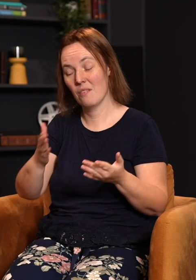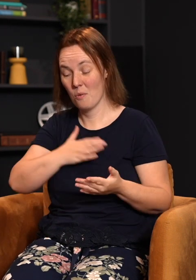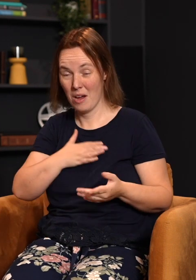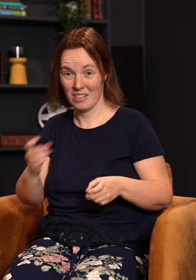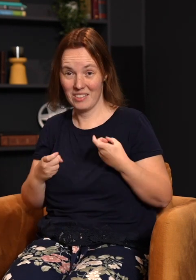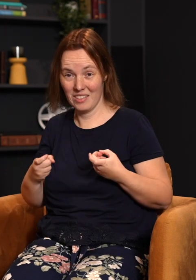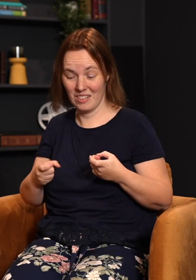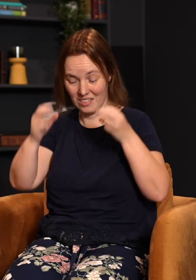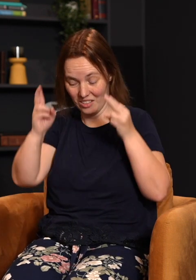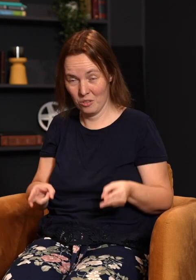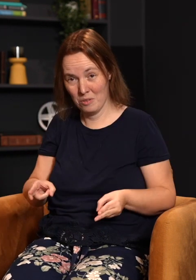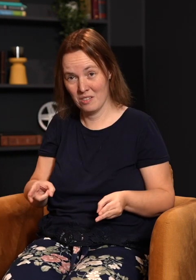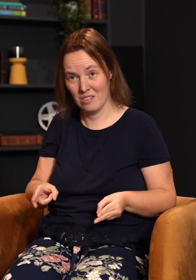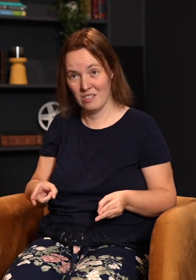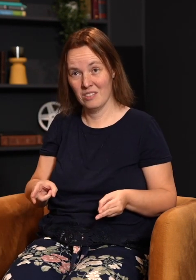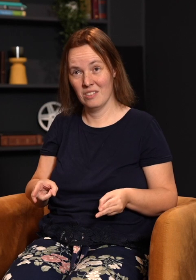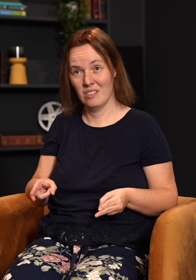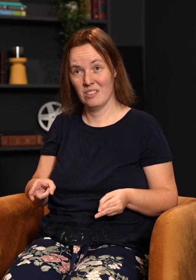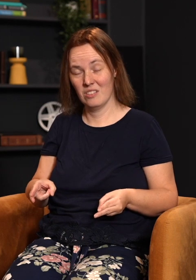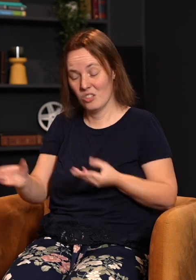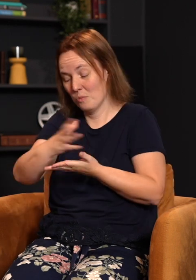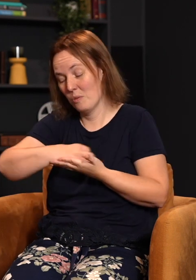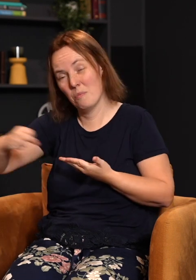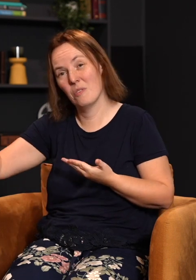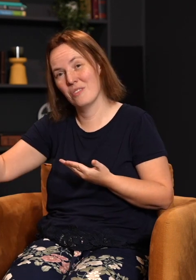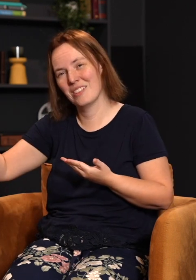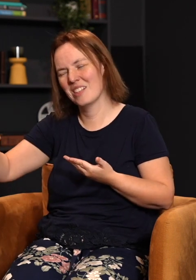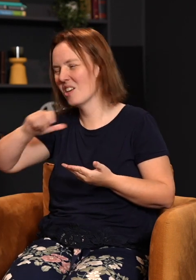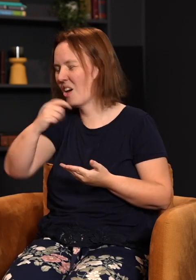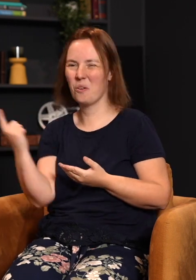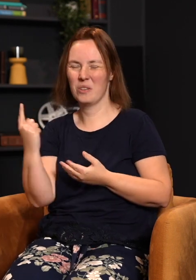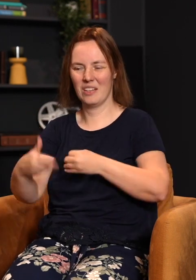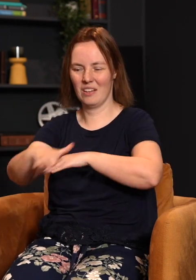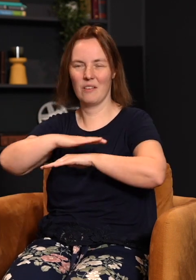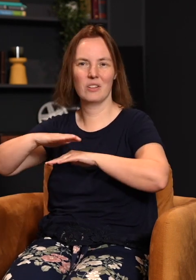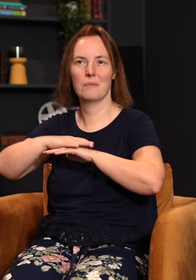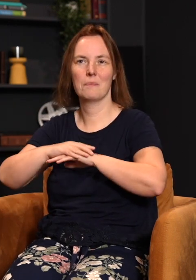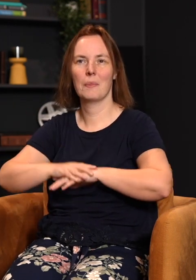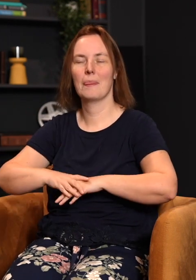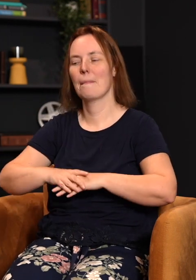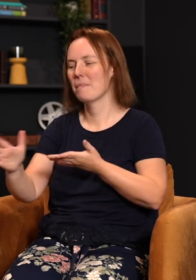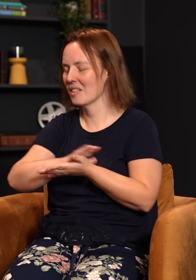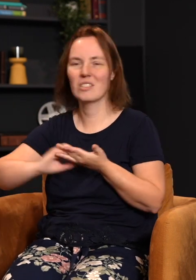In order for my sin as a human being to actually be removed, not just covered, but actually